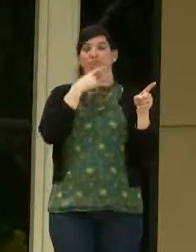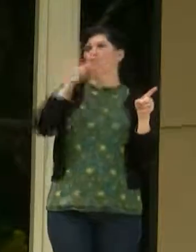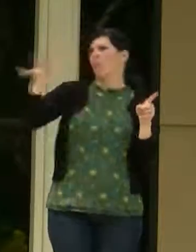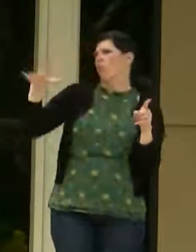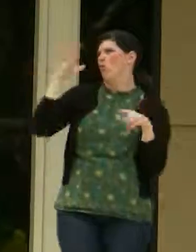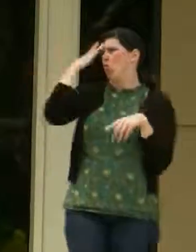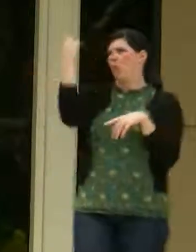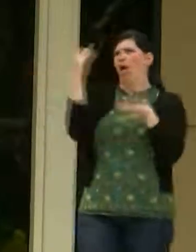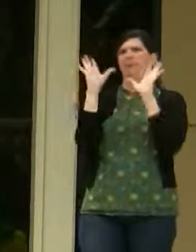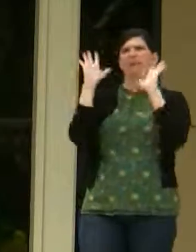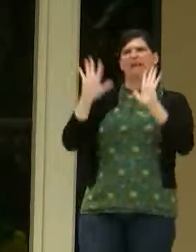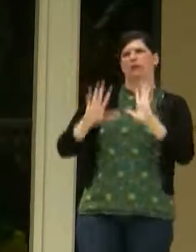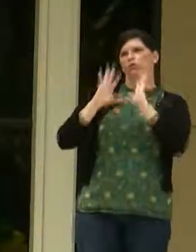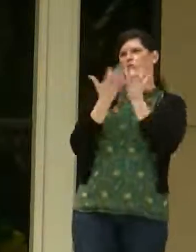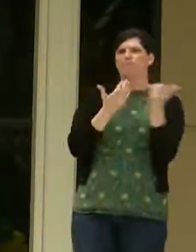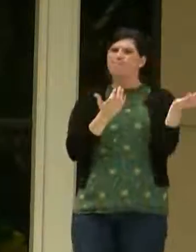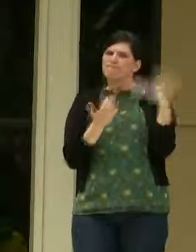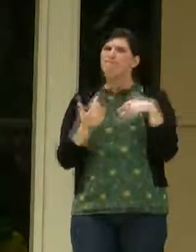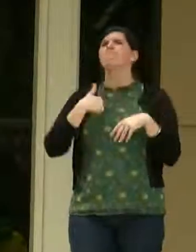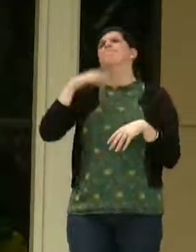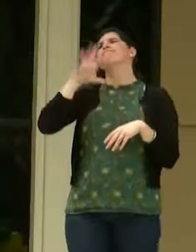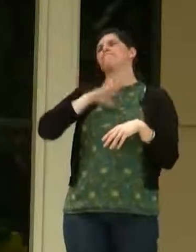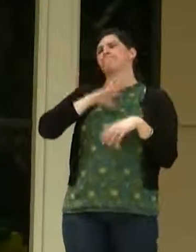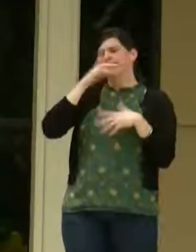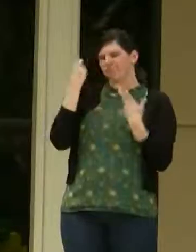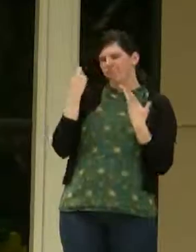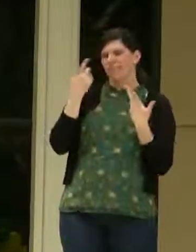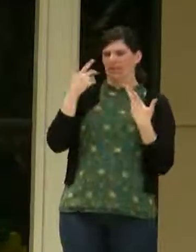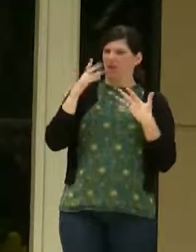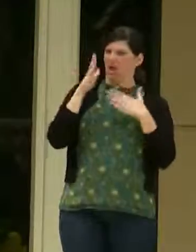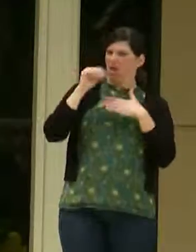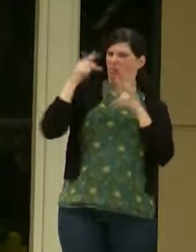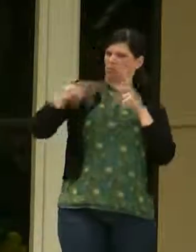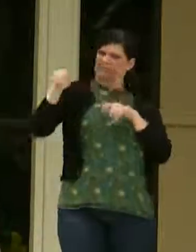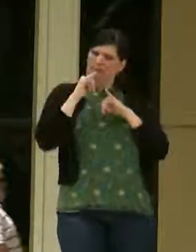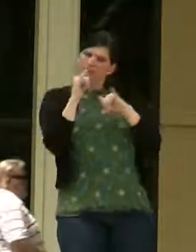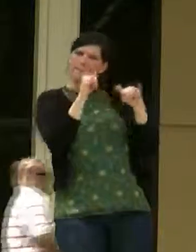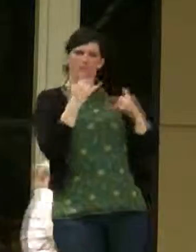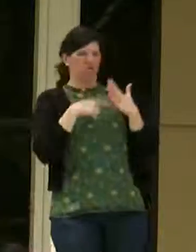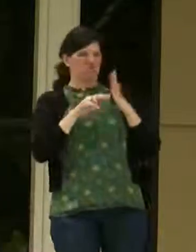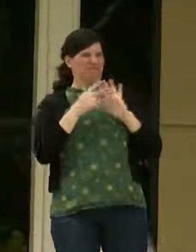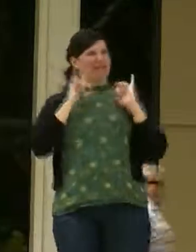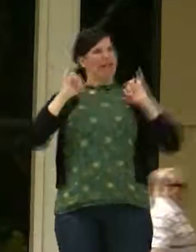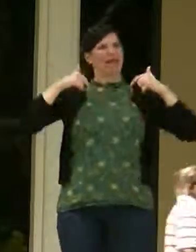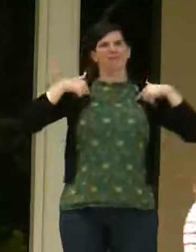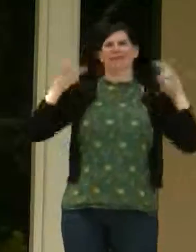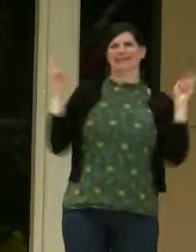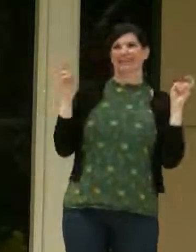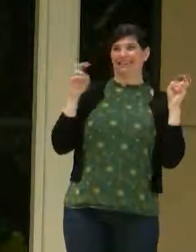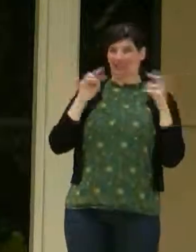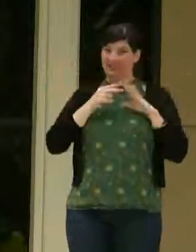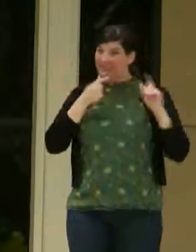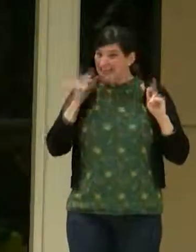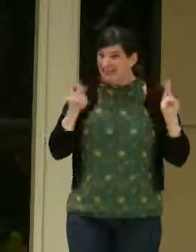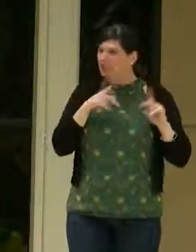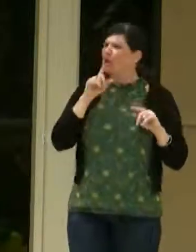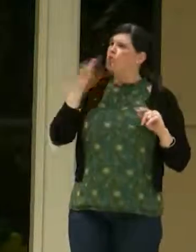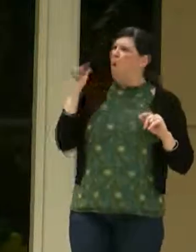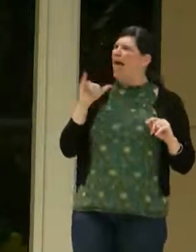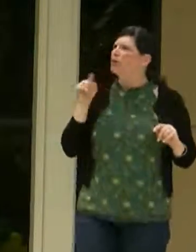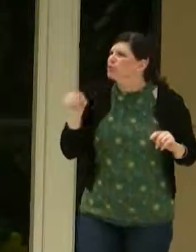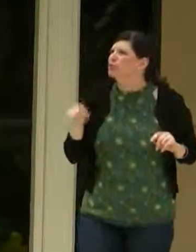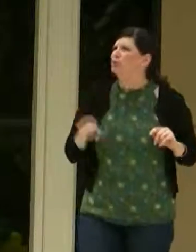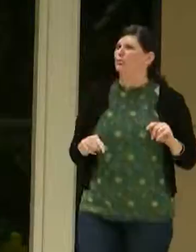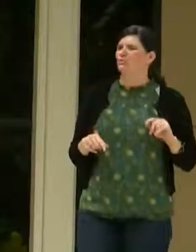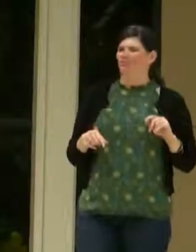group. You need to come and check it out. There are more people like you. And I was like, what do you mean like me? You mean gay people? She's like, no, like you.